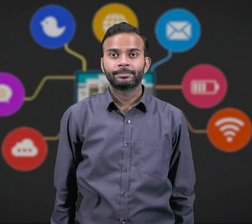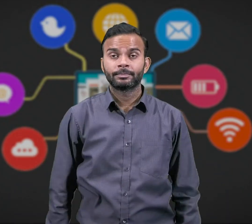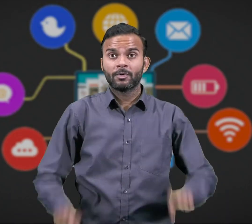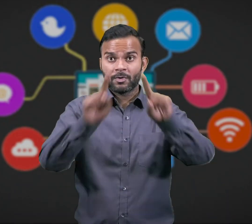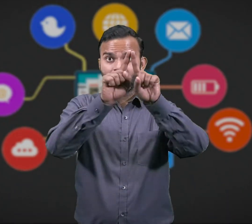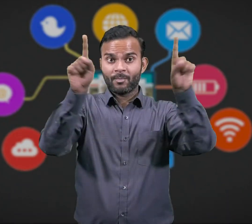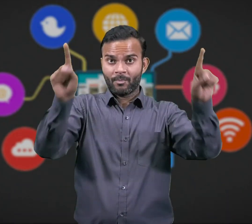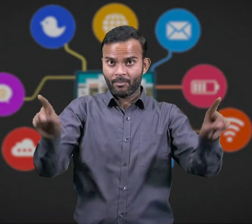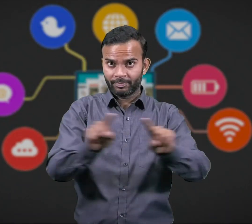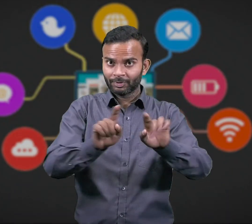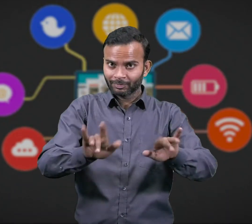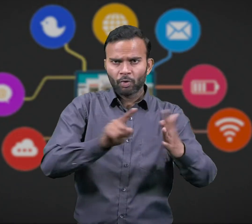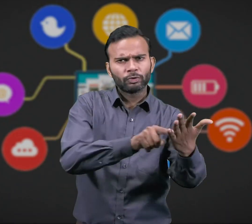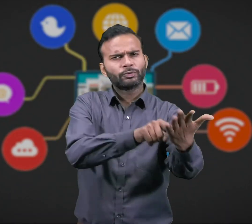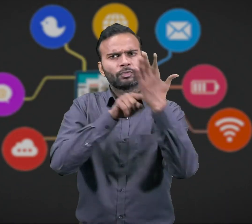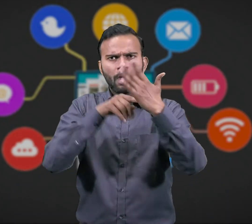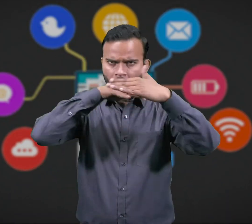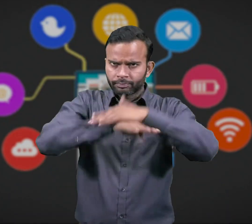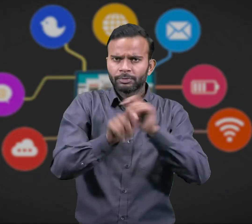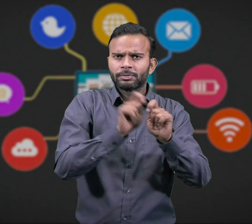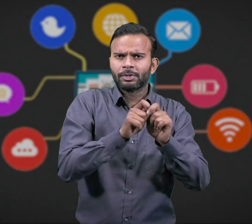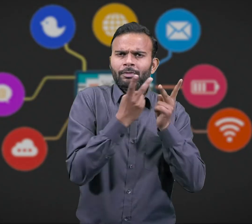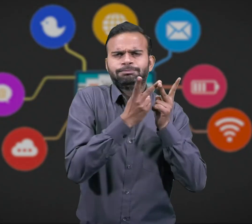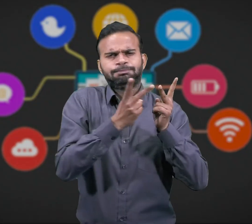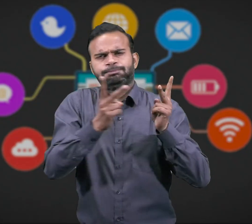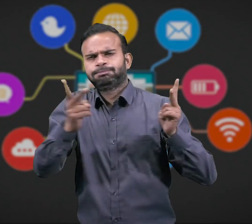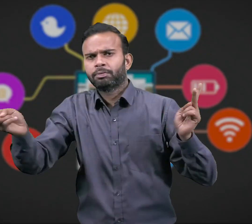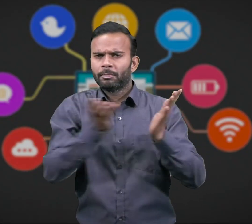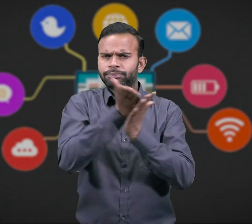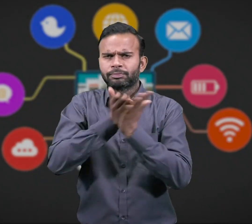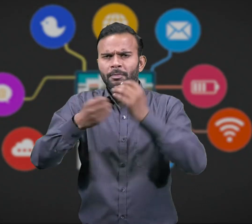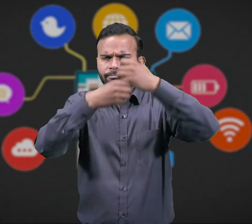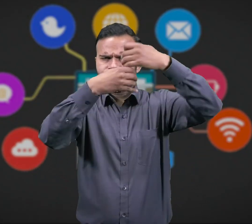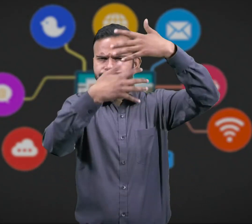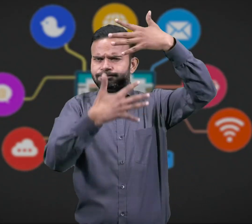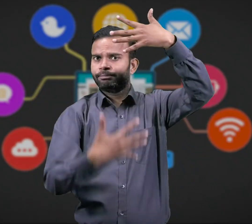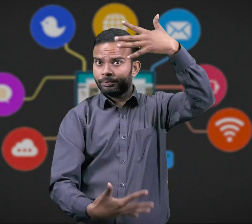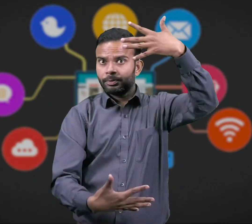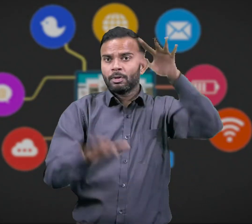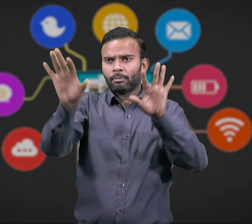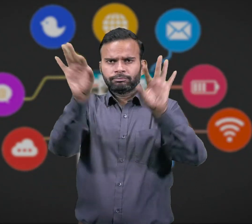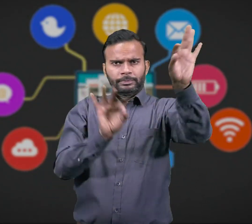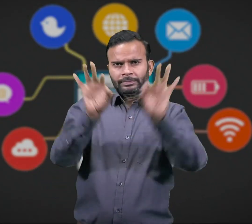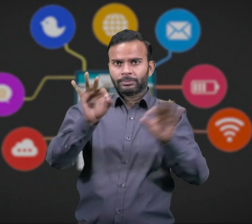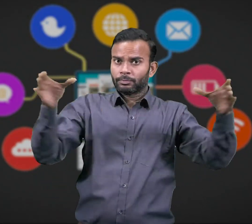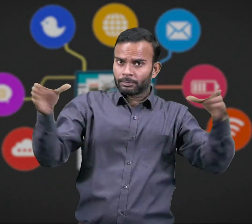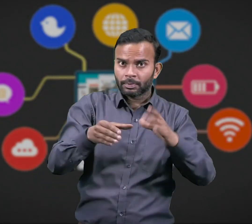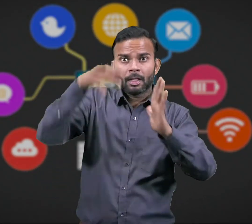There are many characteristics of computer. I will tell you five major characteristics among them.